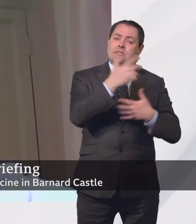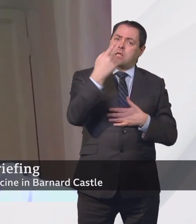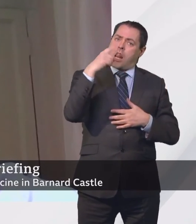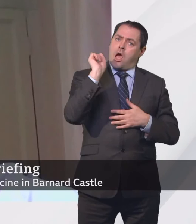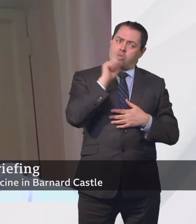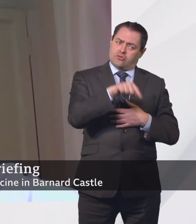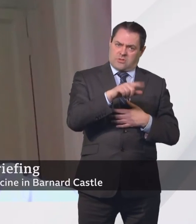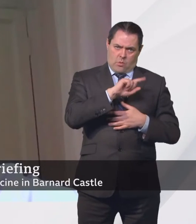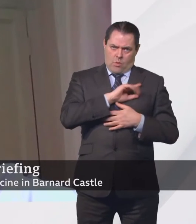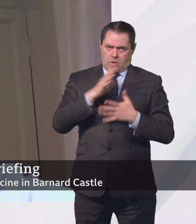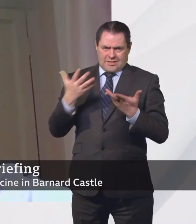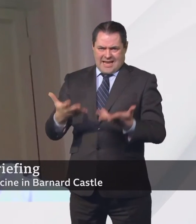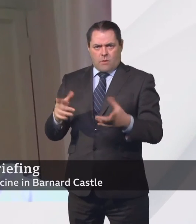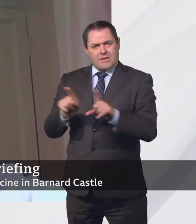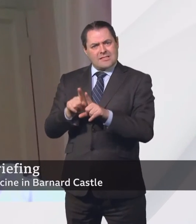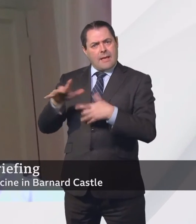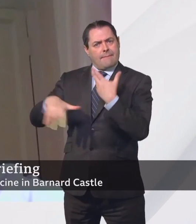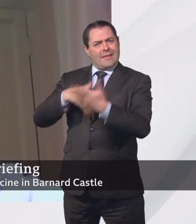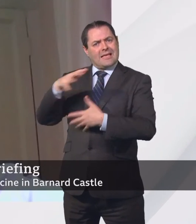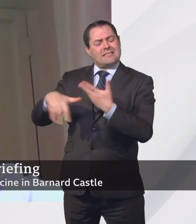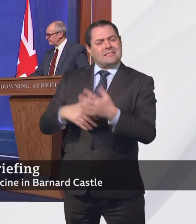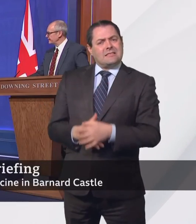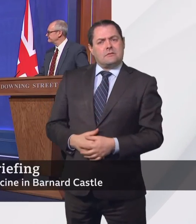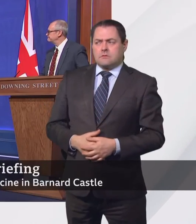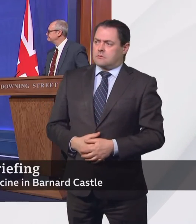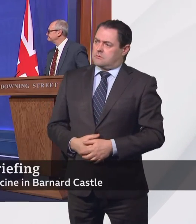last year, why isn't it good enough to do that this year?